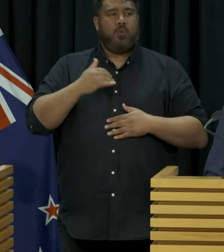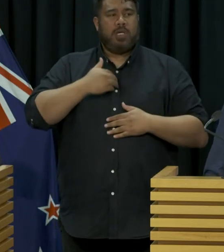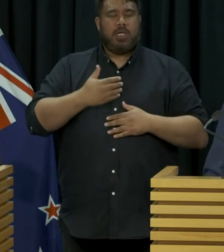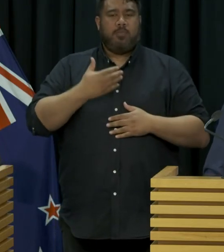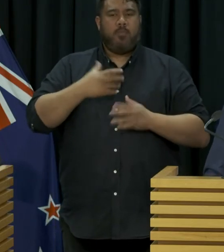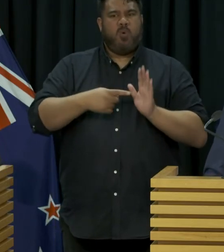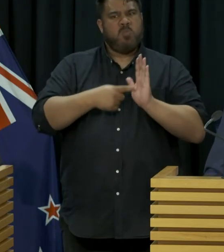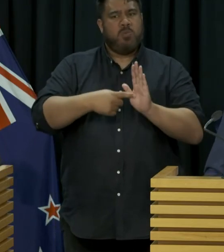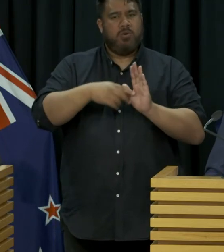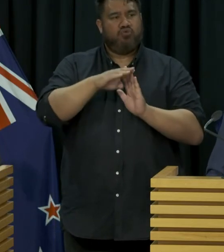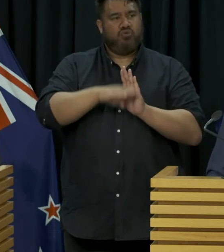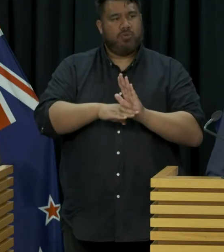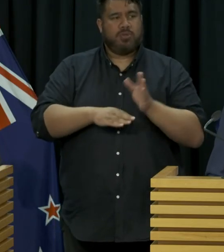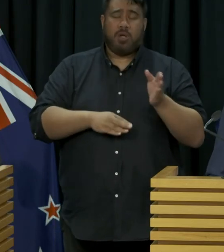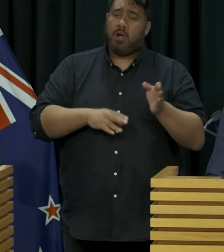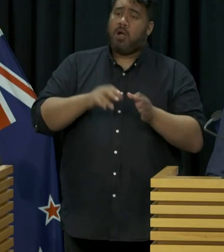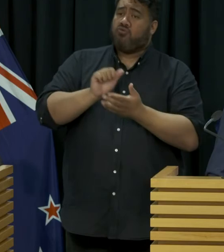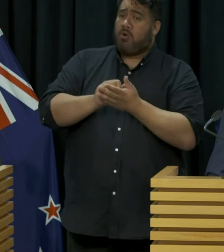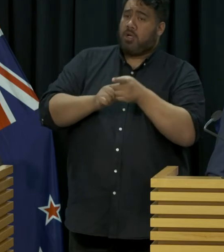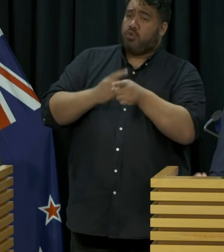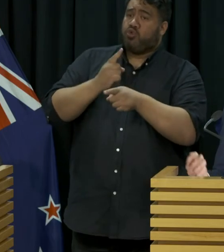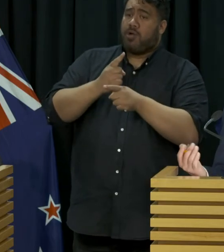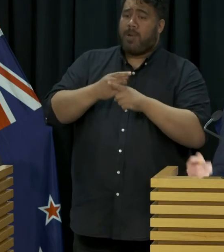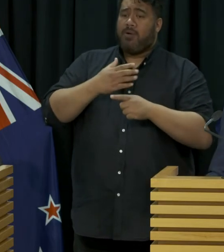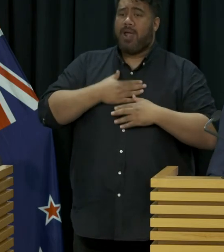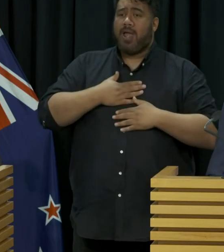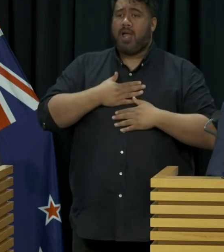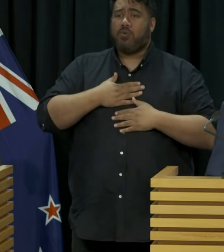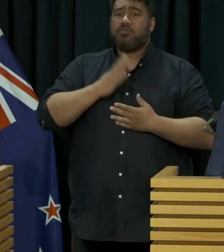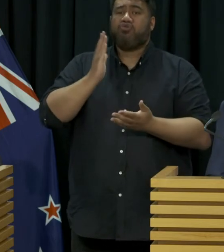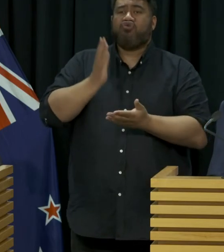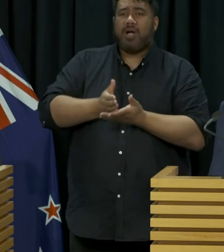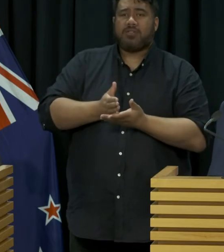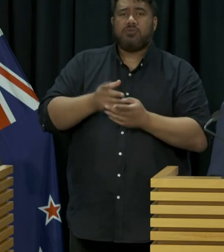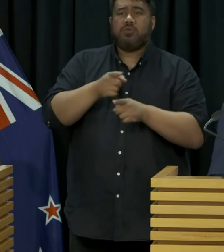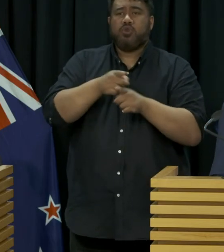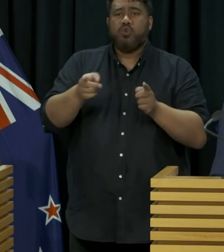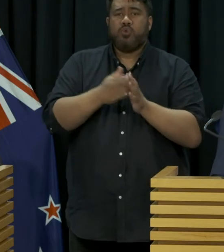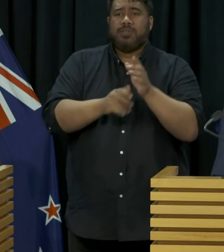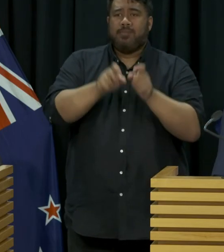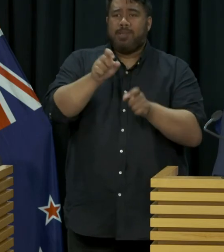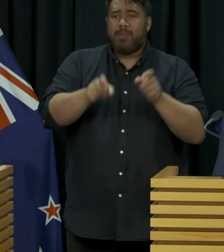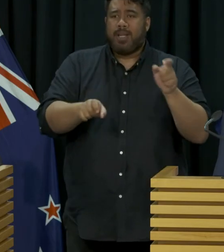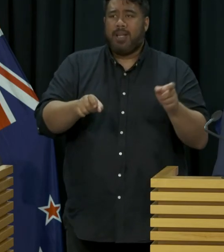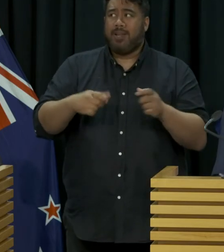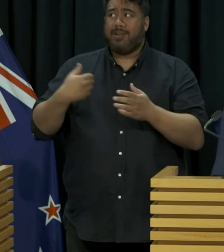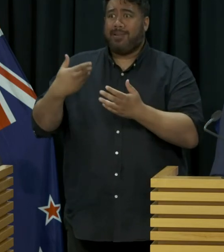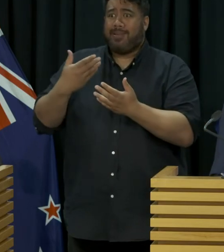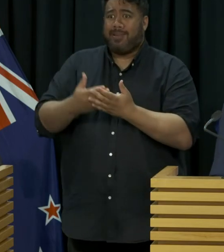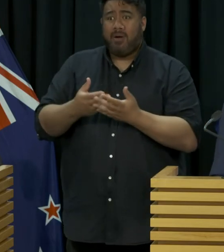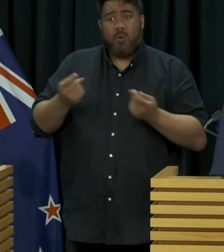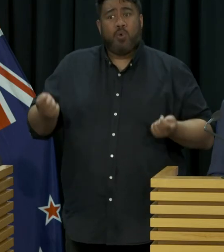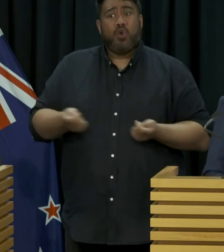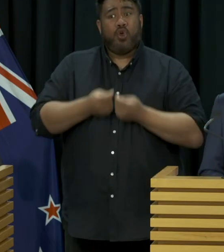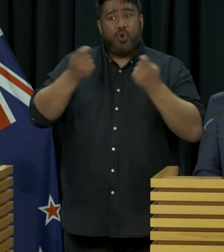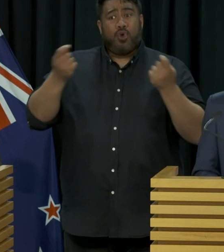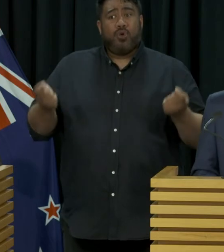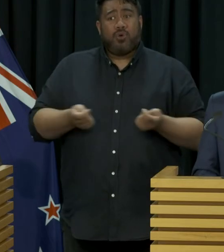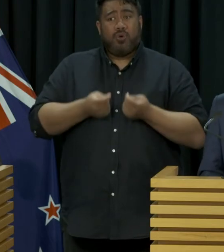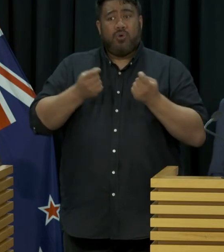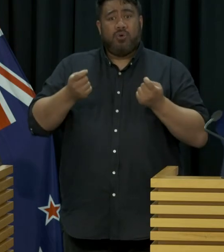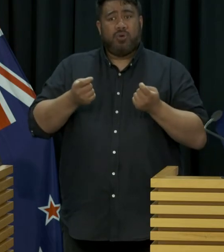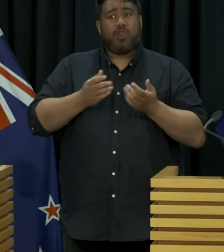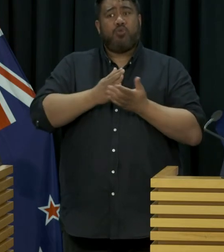like to pick up on your comment around high trust and I think this picks up on what the Minister said. Actually we have been successful today because of a high trust